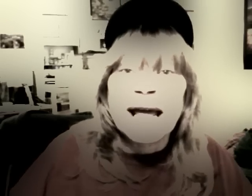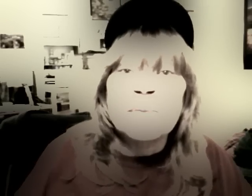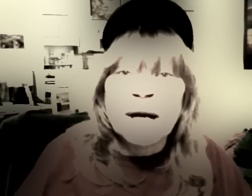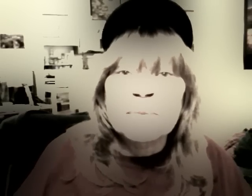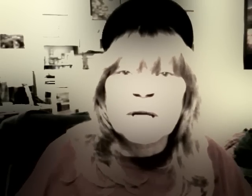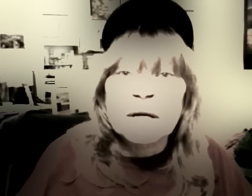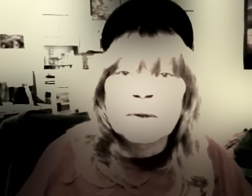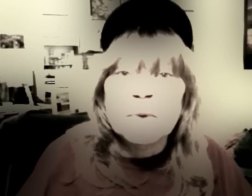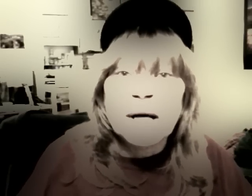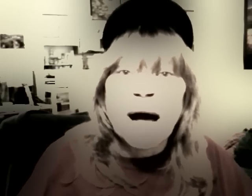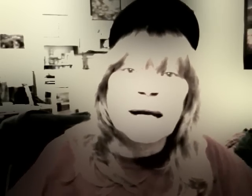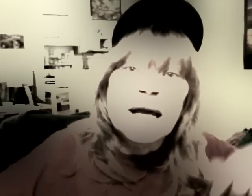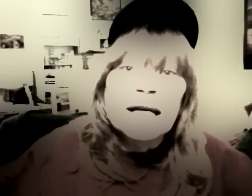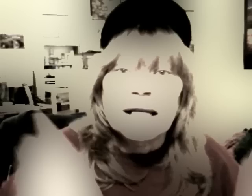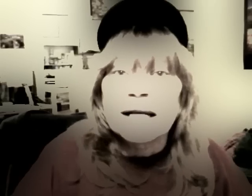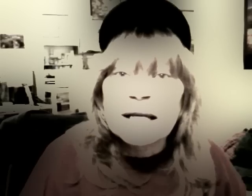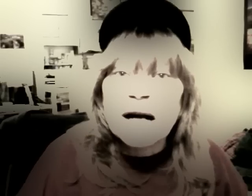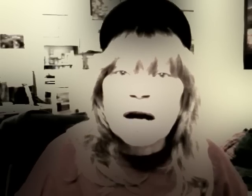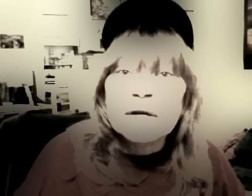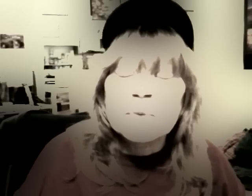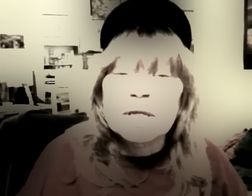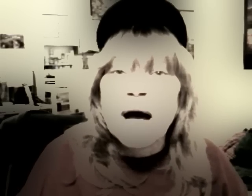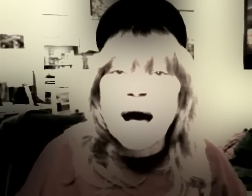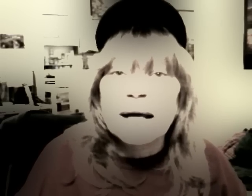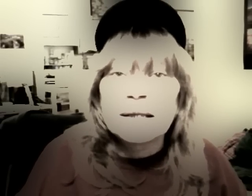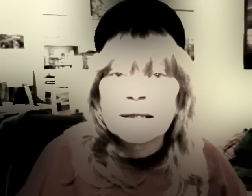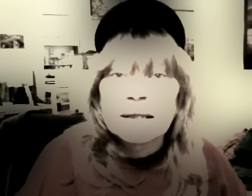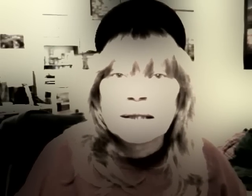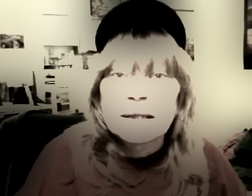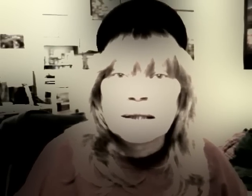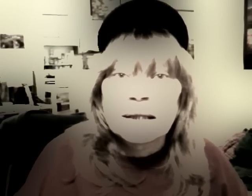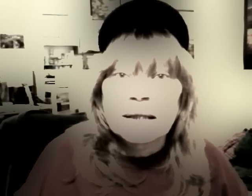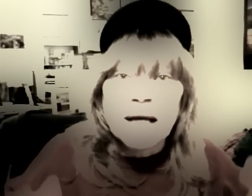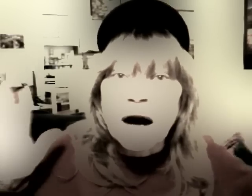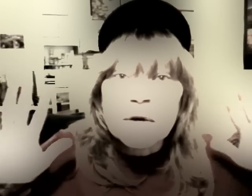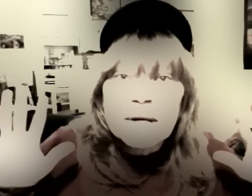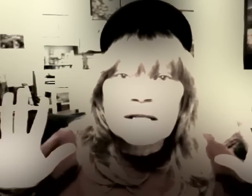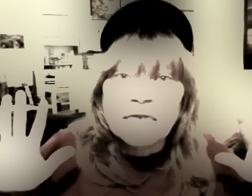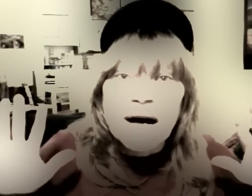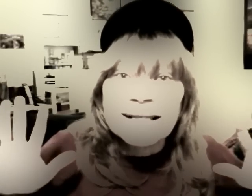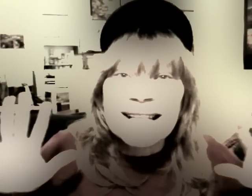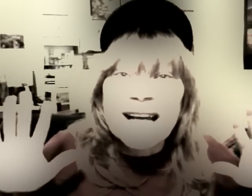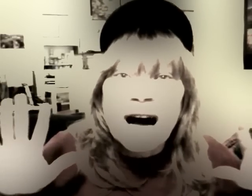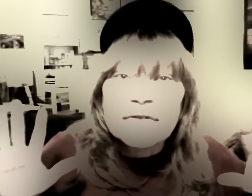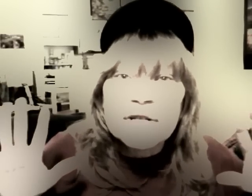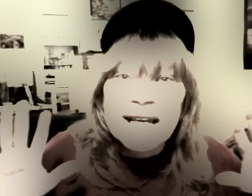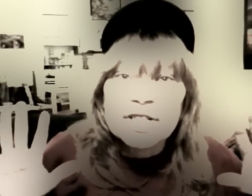Abraham's arguing with God. Gideon argued with God. Arguing is fine. That's a conversation.